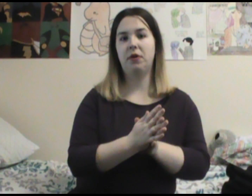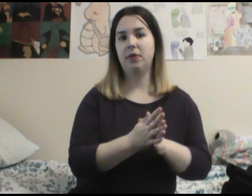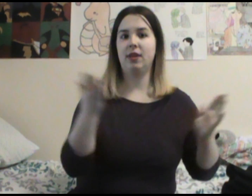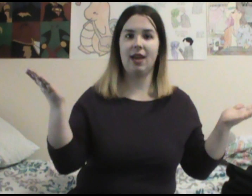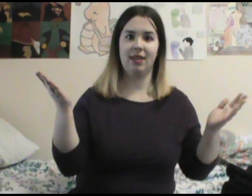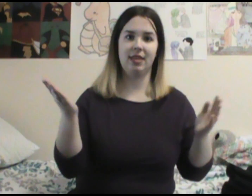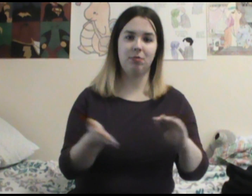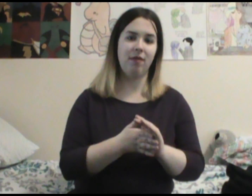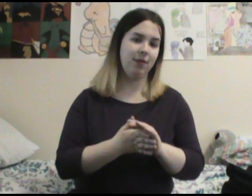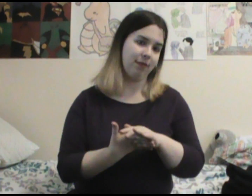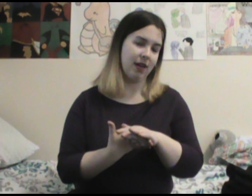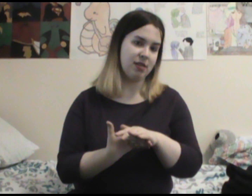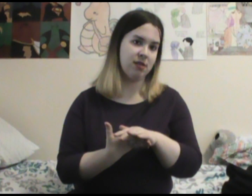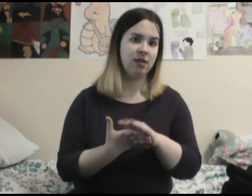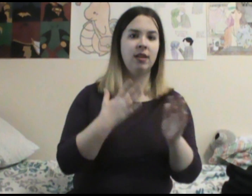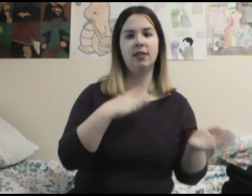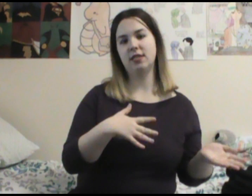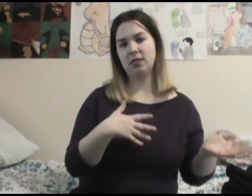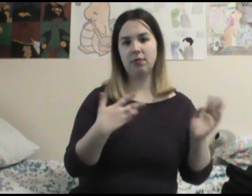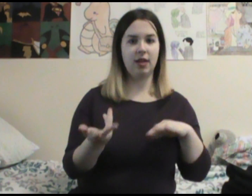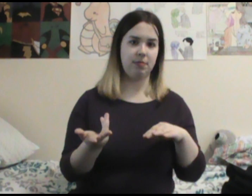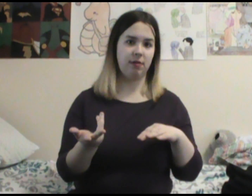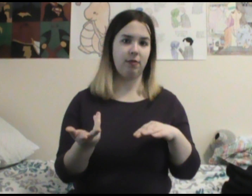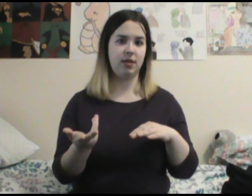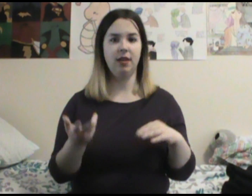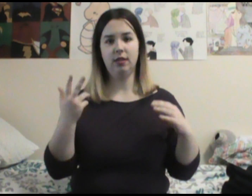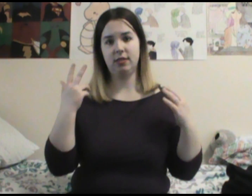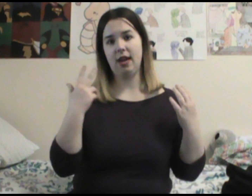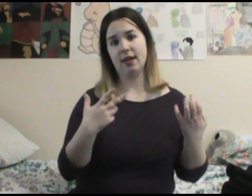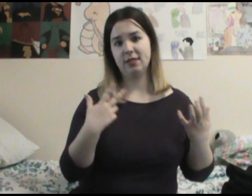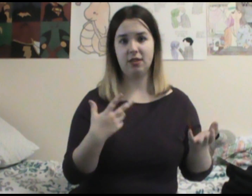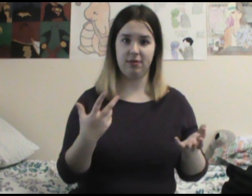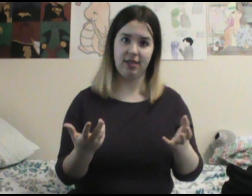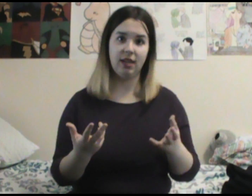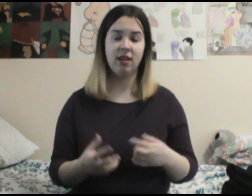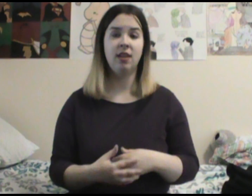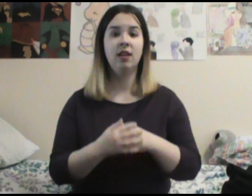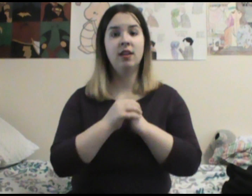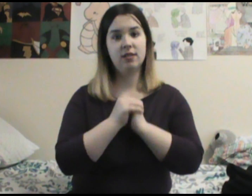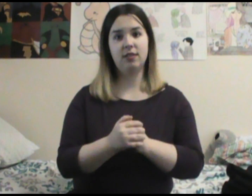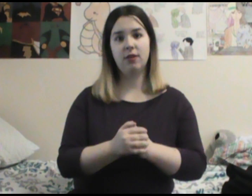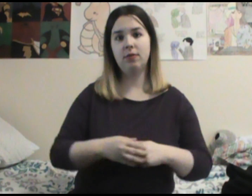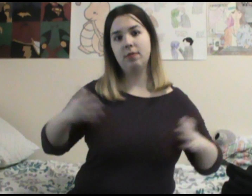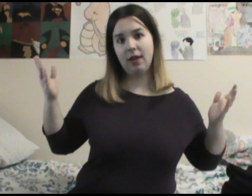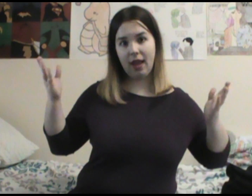yeah that's my review of The Flash season 3 episode 14 called Attack on Central City. So yeah.